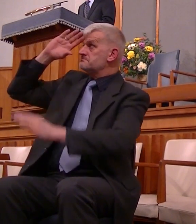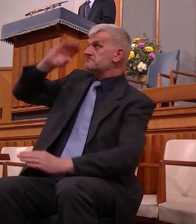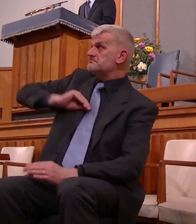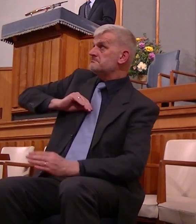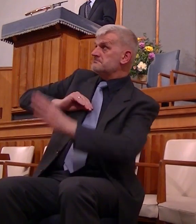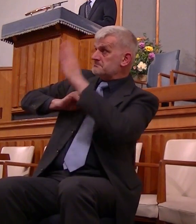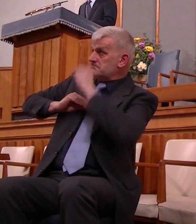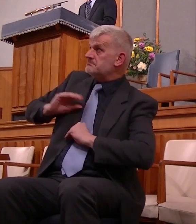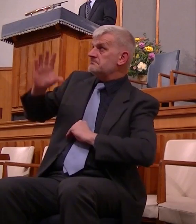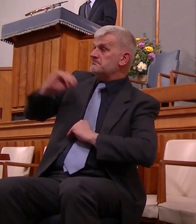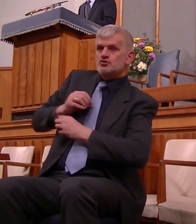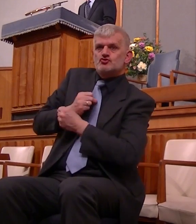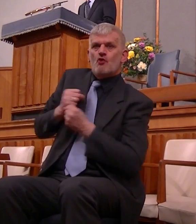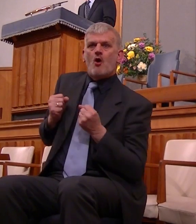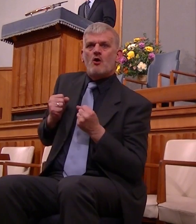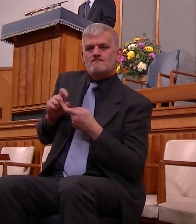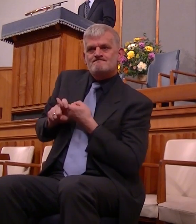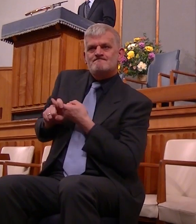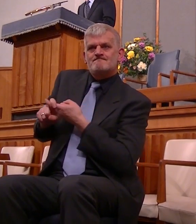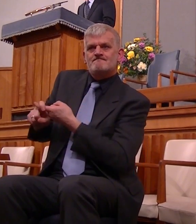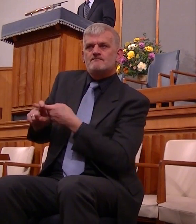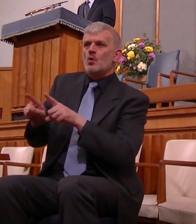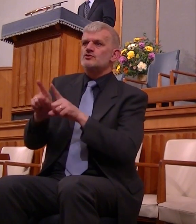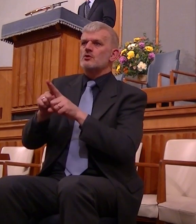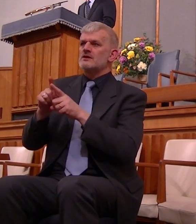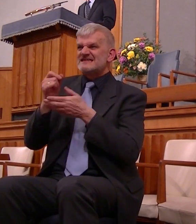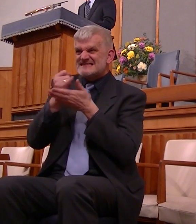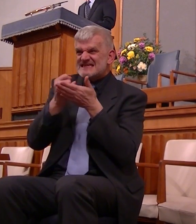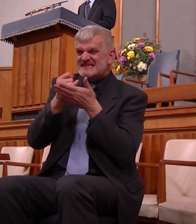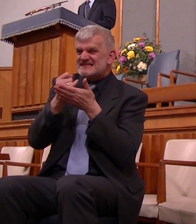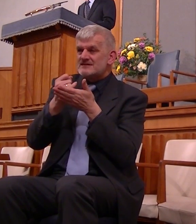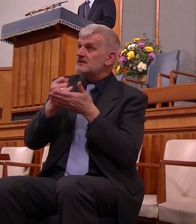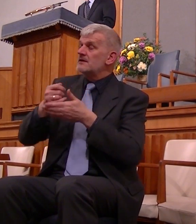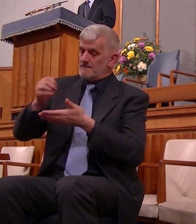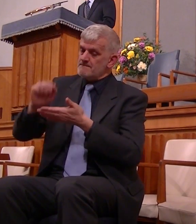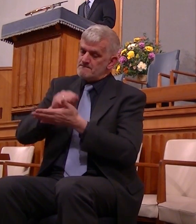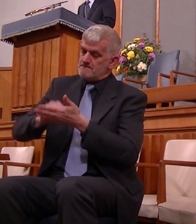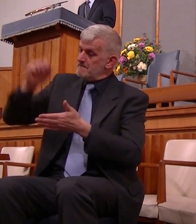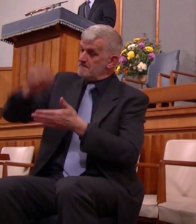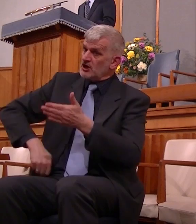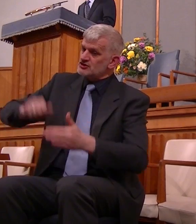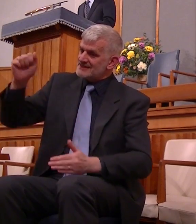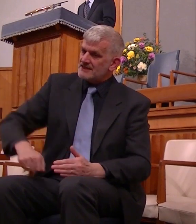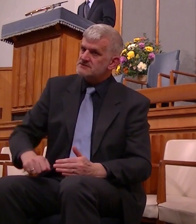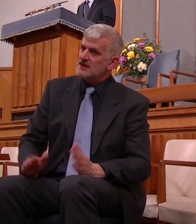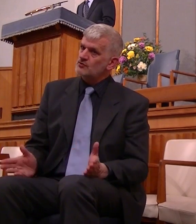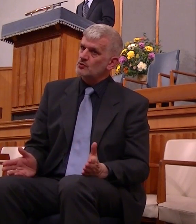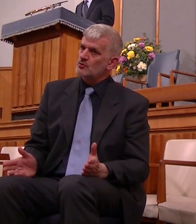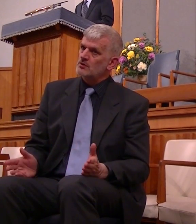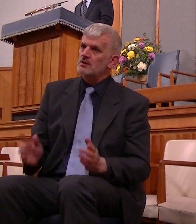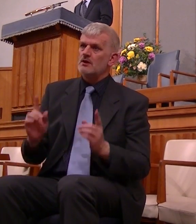steadfast and every transgression and disobedience received a just recompense of reward